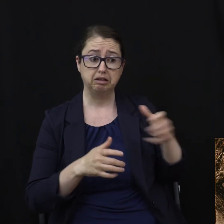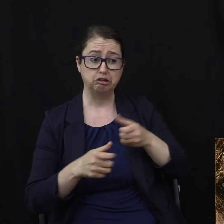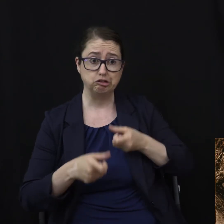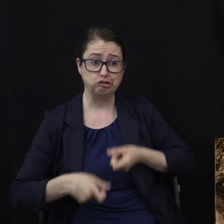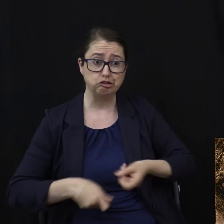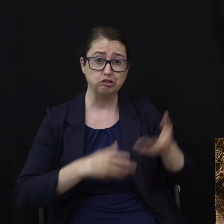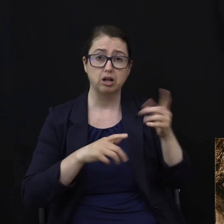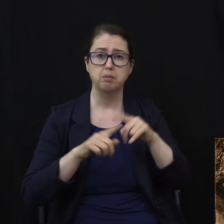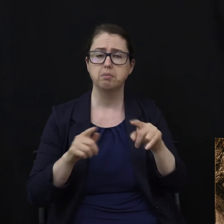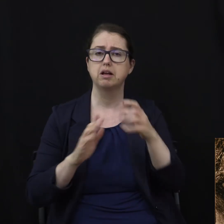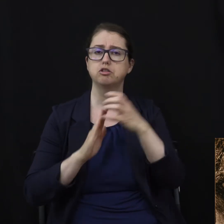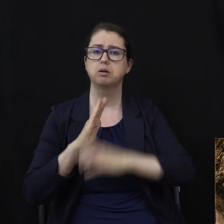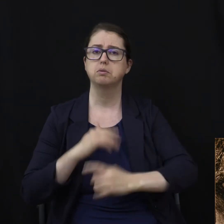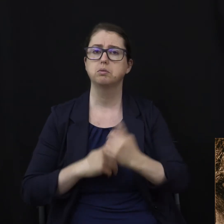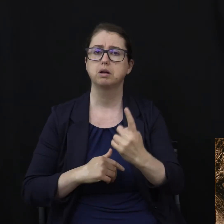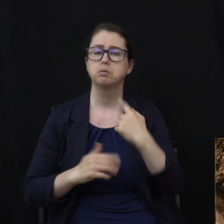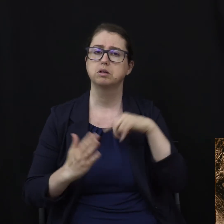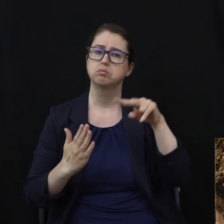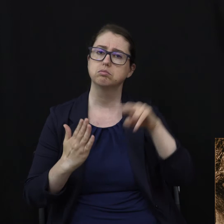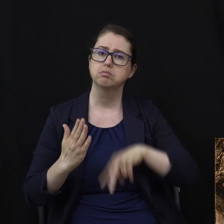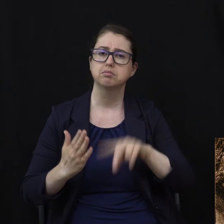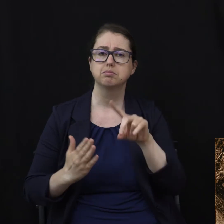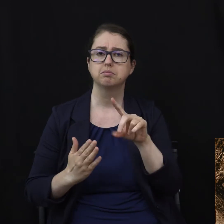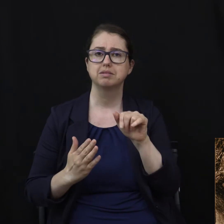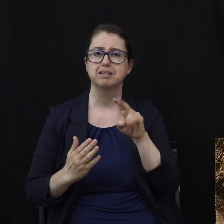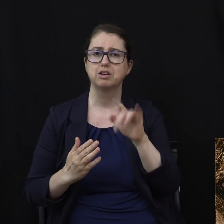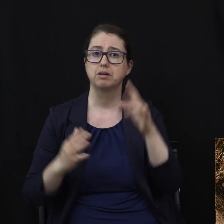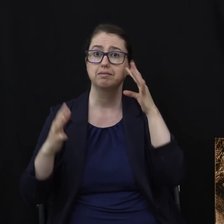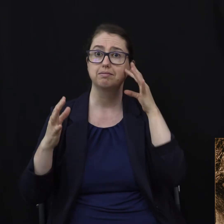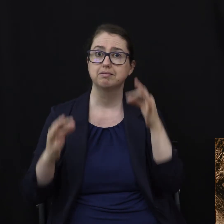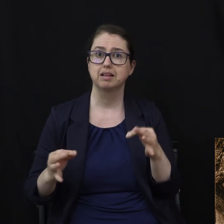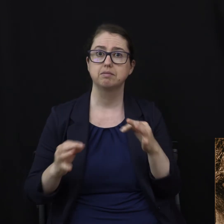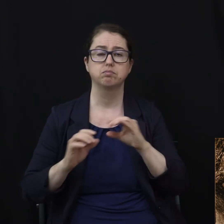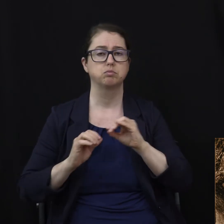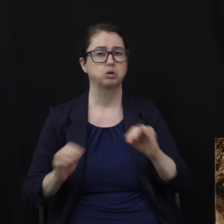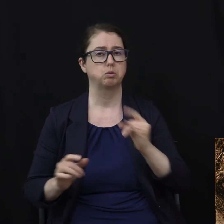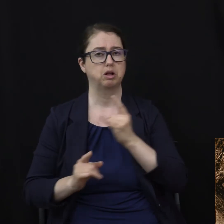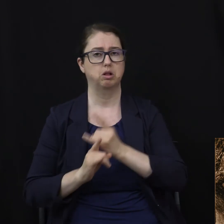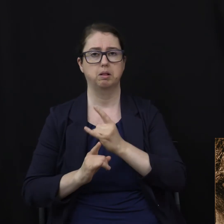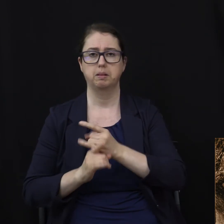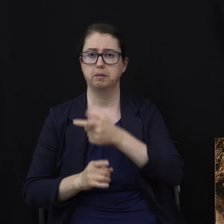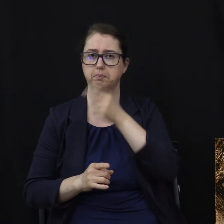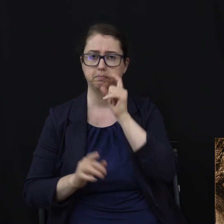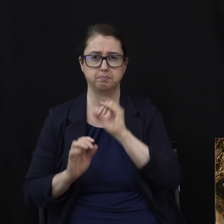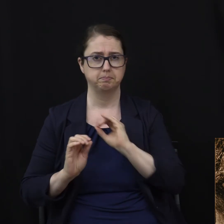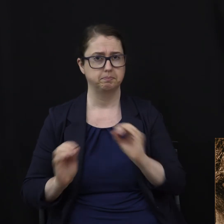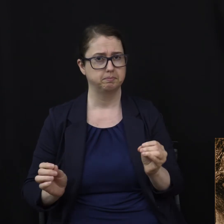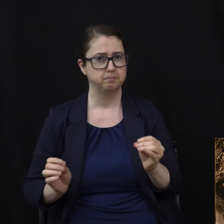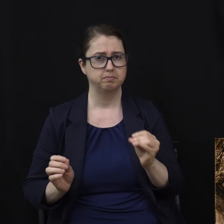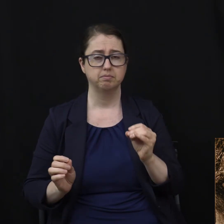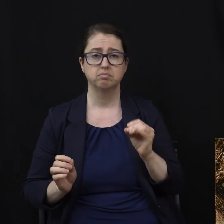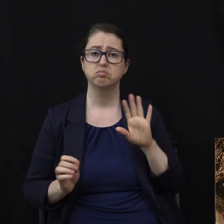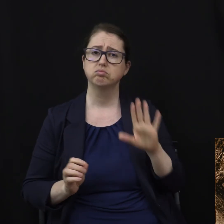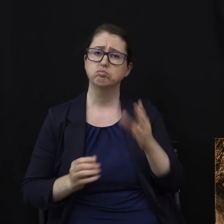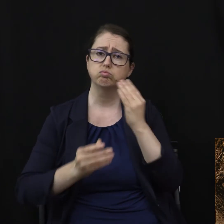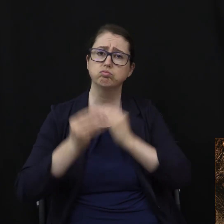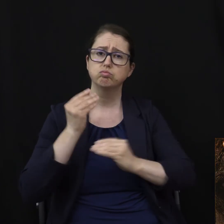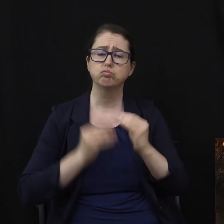we read that Daniel chose no alcohol and he ate a plant-based vegetarian diet. And as a